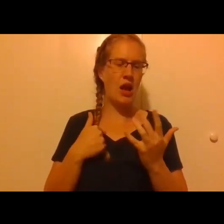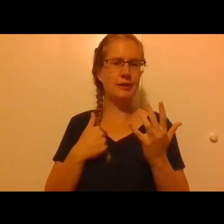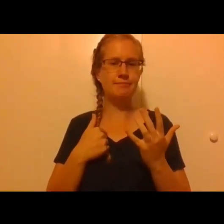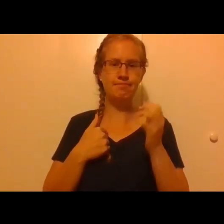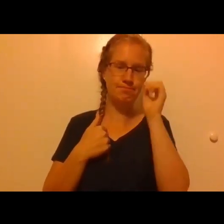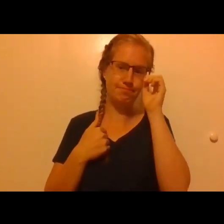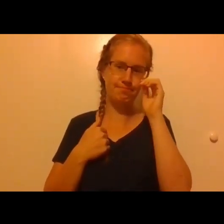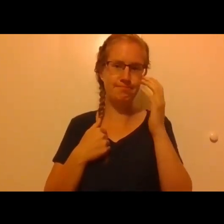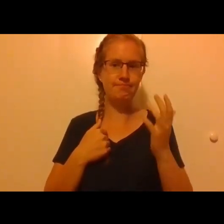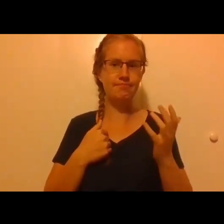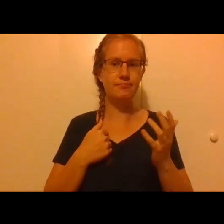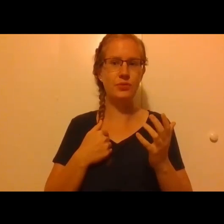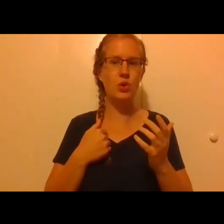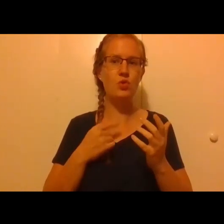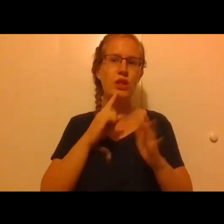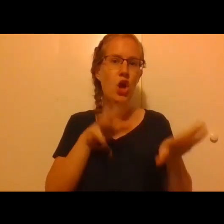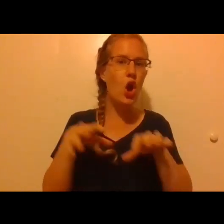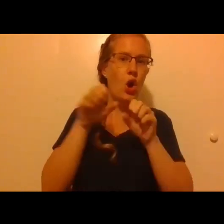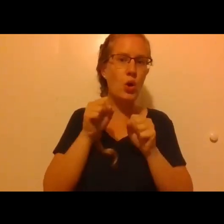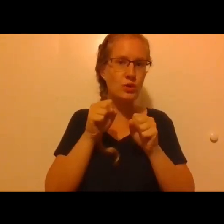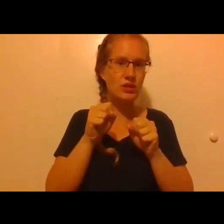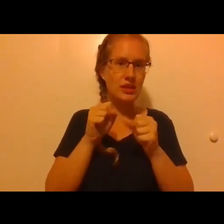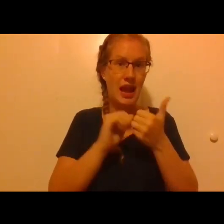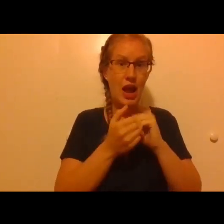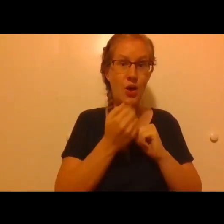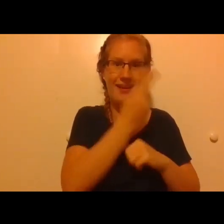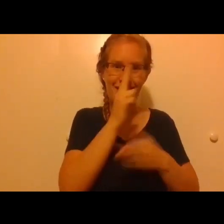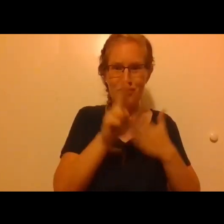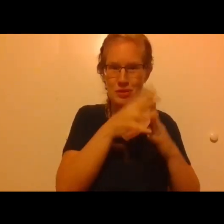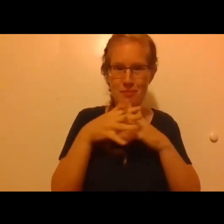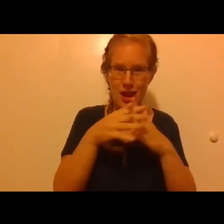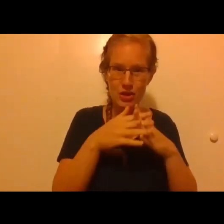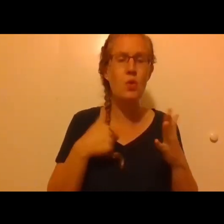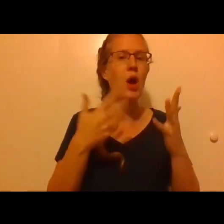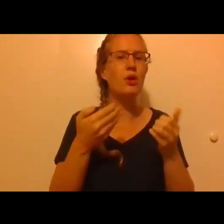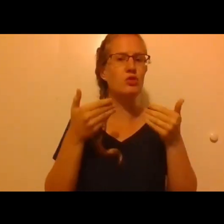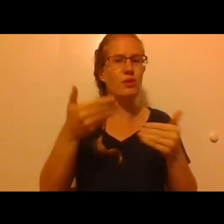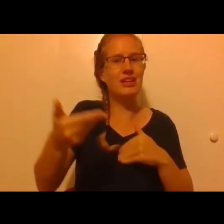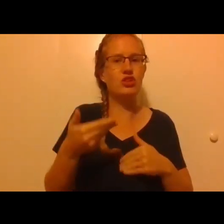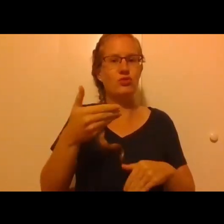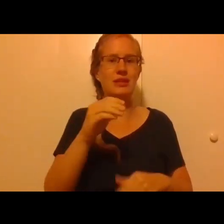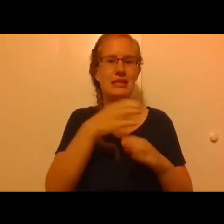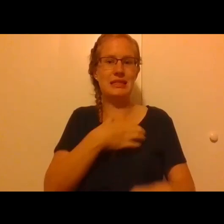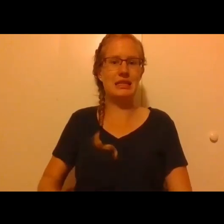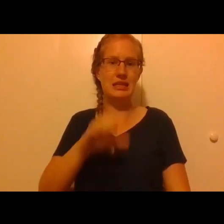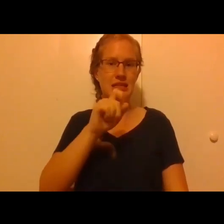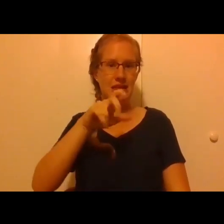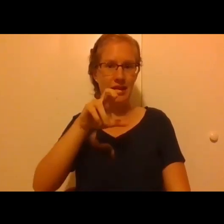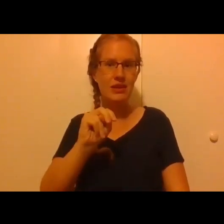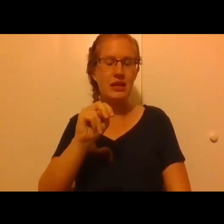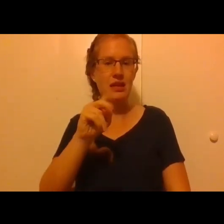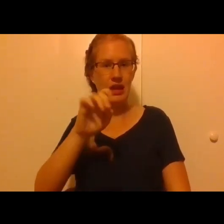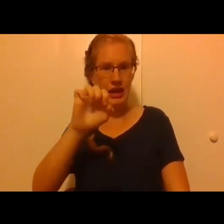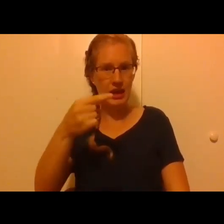were really hosted in a certain way by the Catholic University of America. so I'd like to introduce Deacon Stephen Kanib, who's a member of the Board